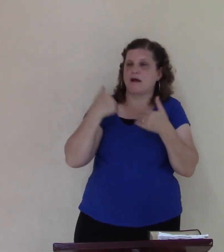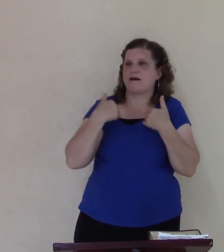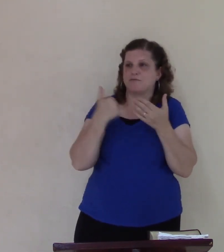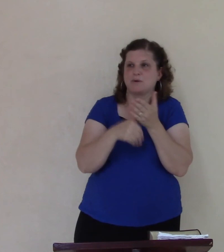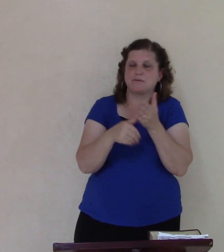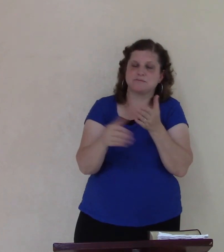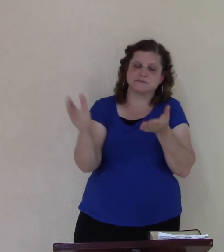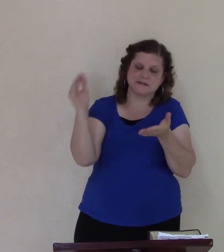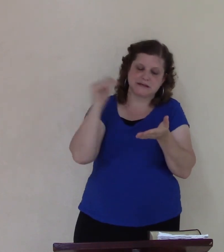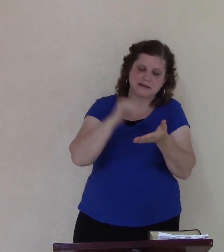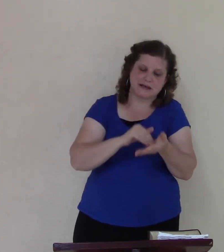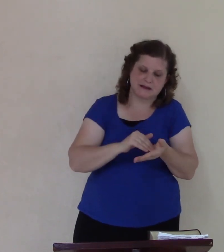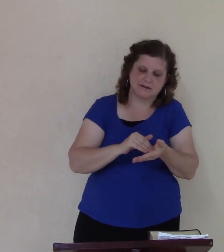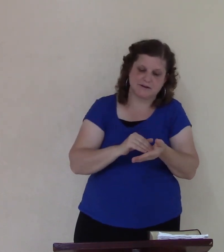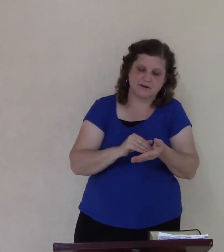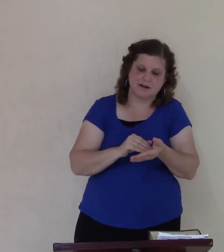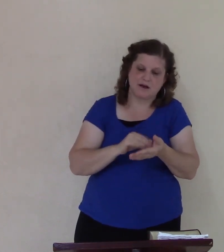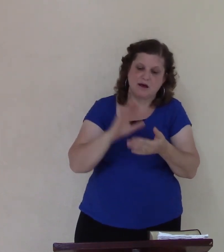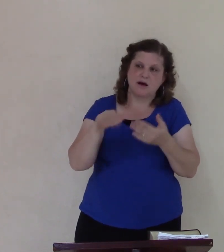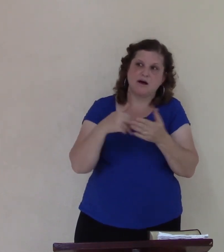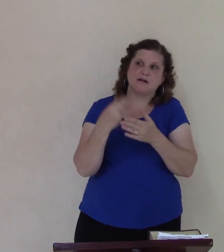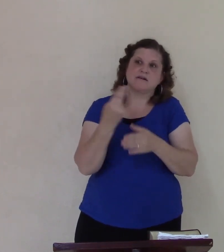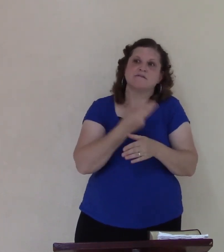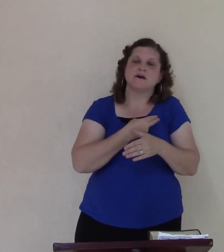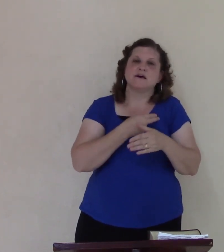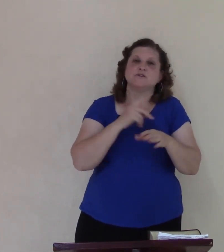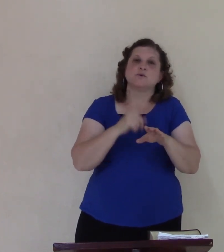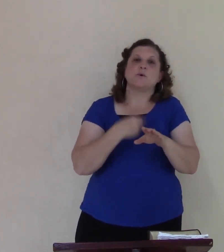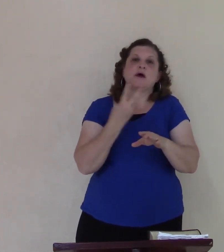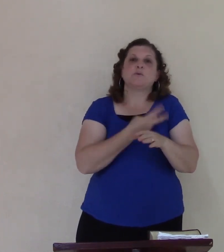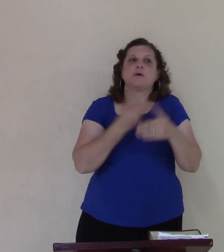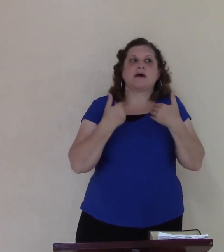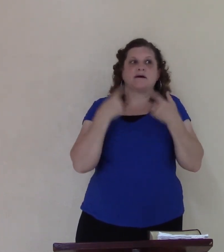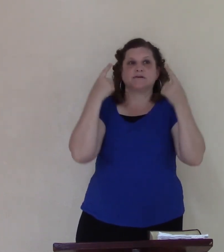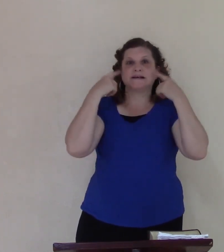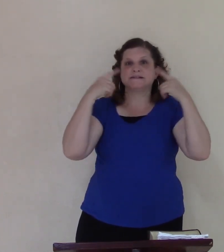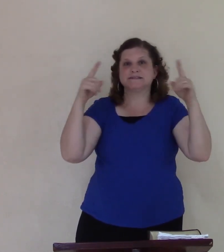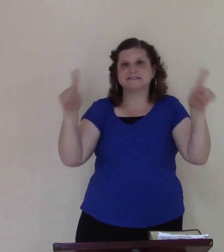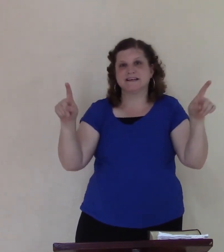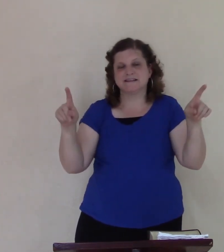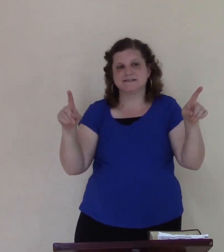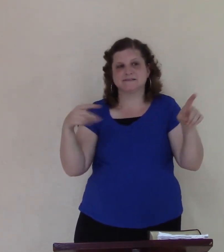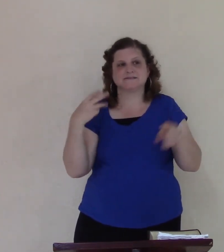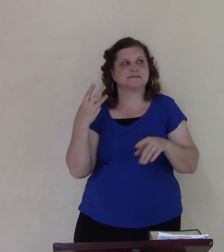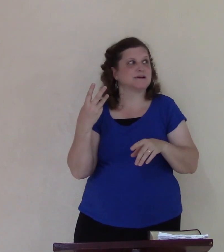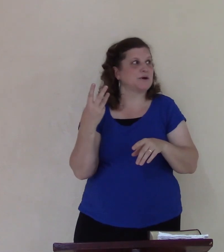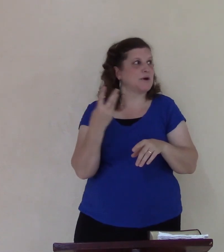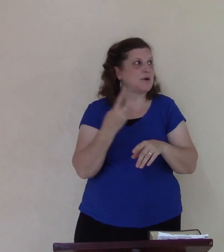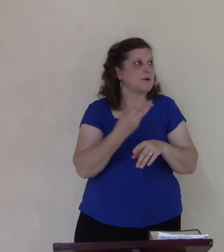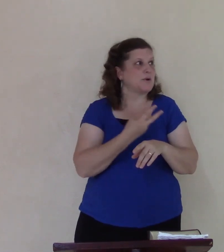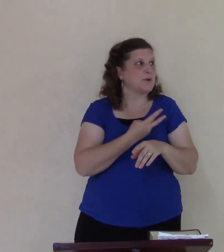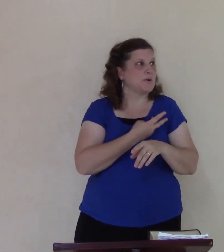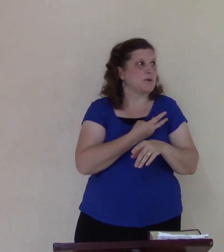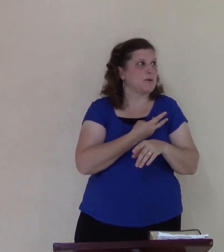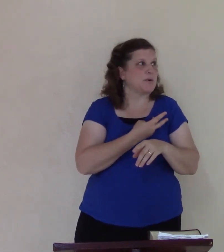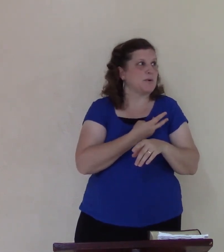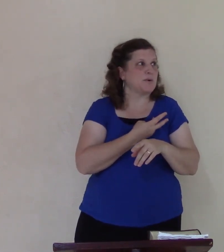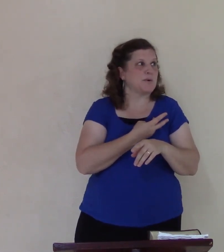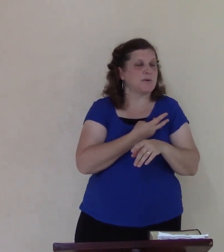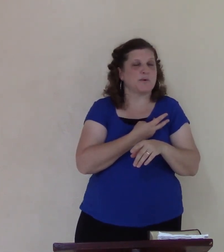all of us when they have so much of success are in and the pain that's righteousness and I have to start pushing it back down